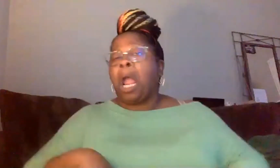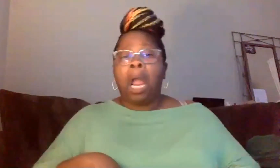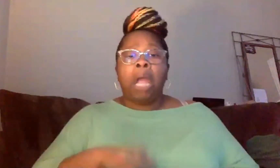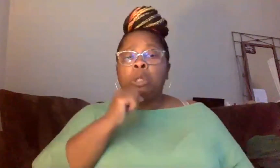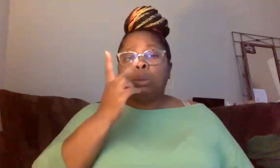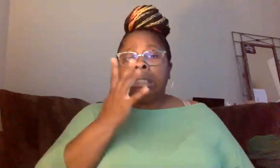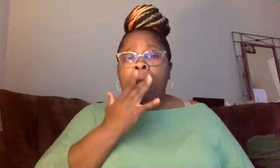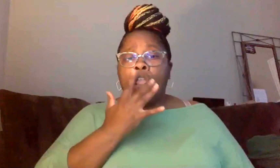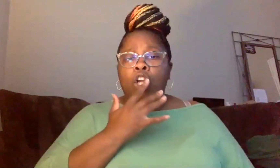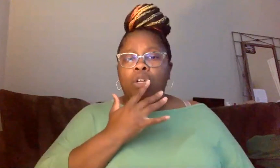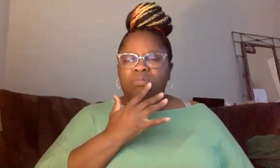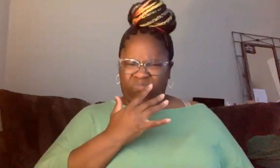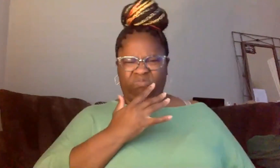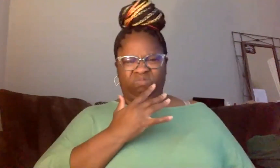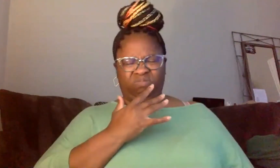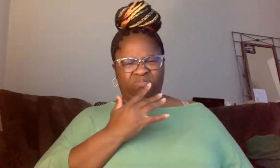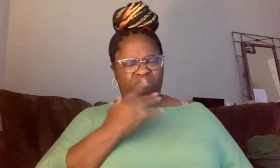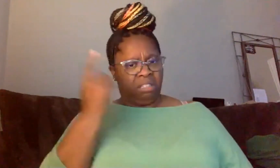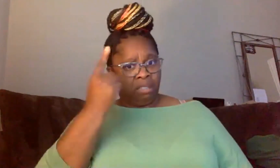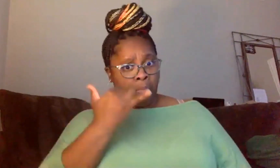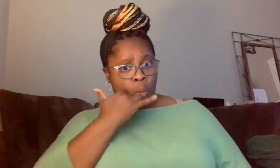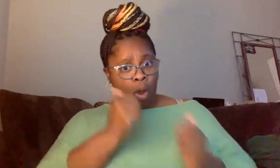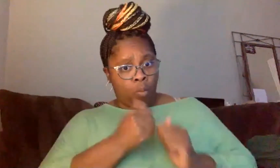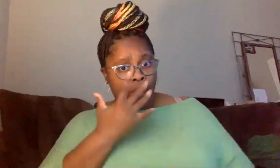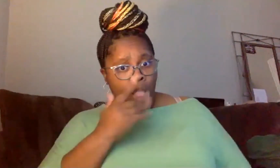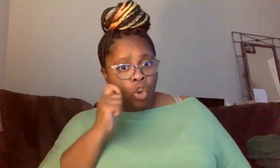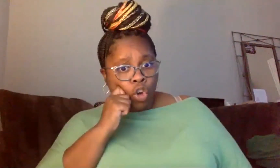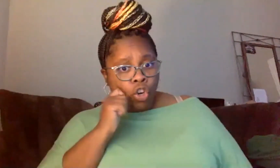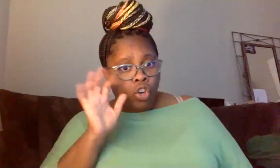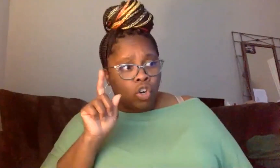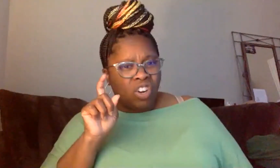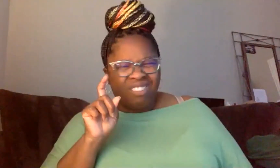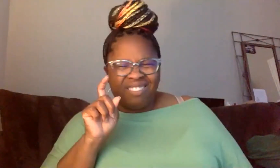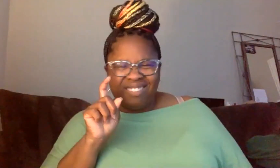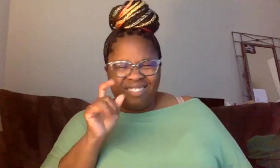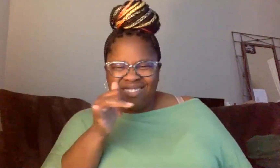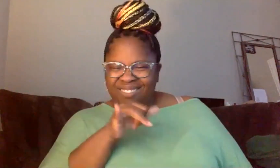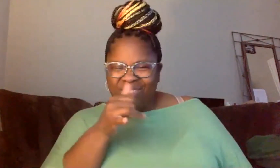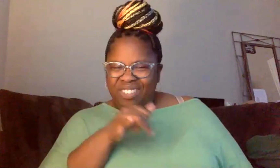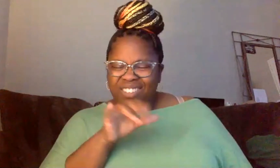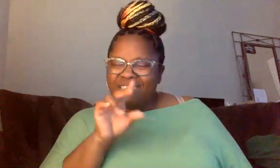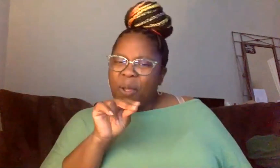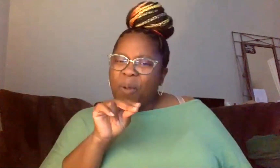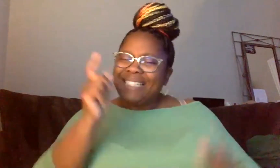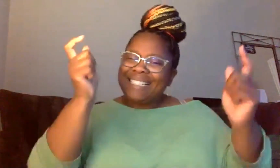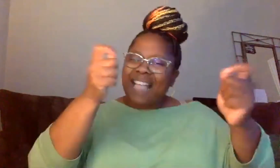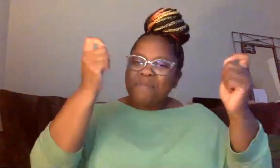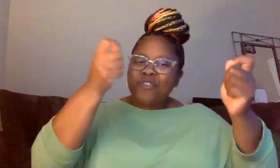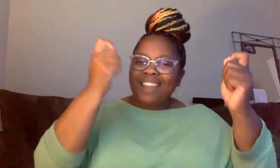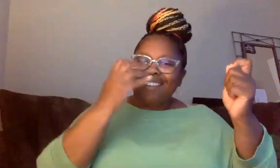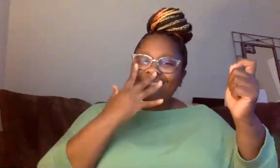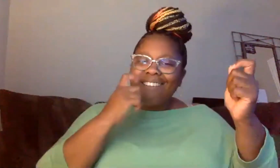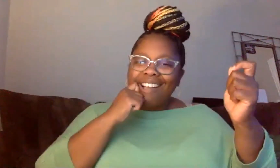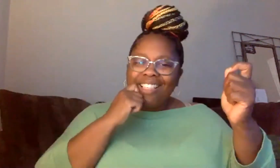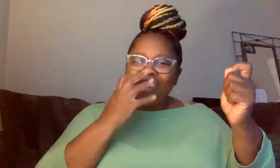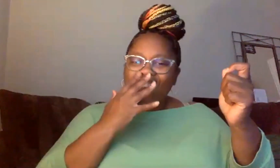there's something wrong with color, which is ridiculous. So I think we have to learn to celebrate and get rid of the idea that all we're